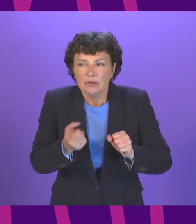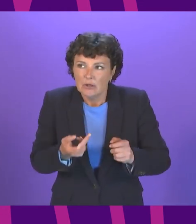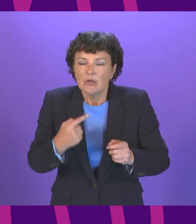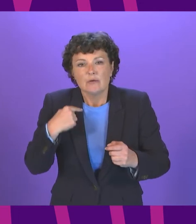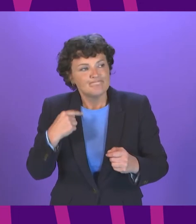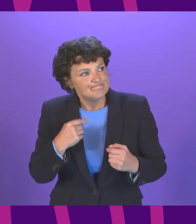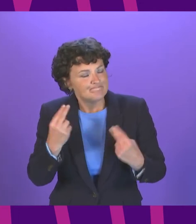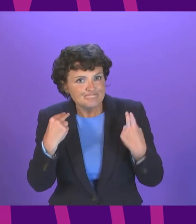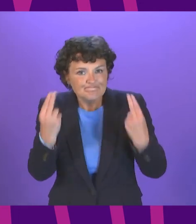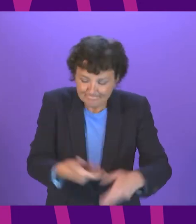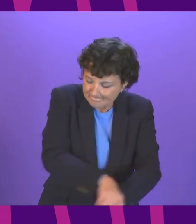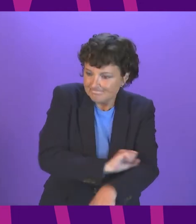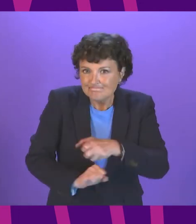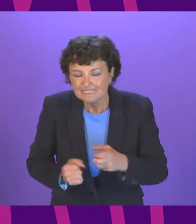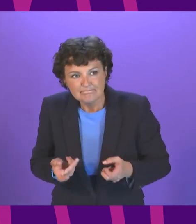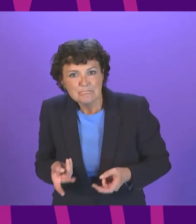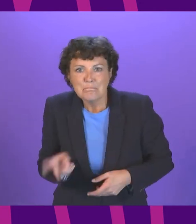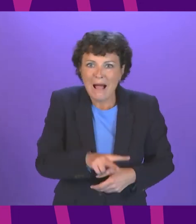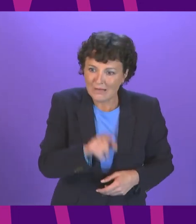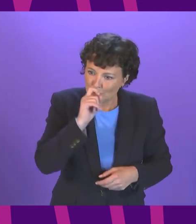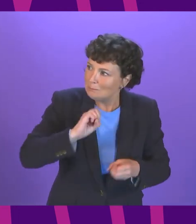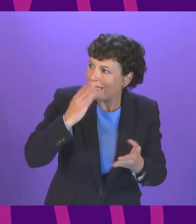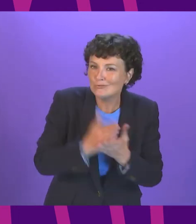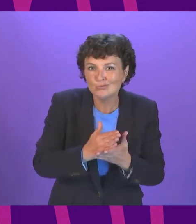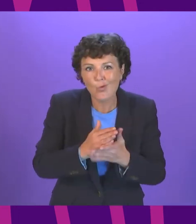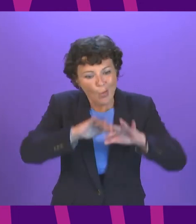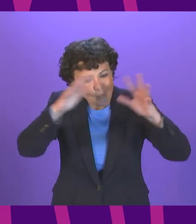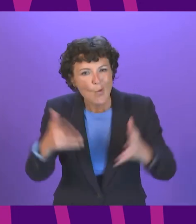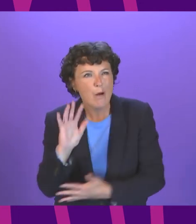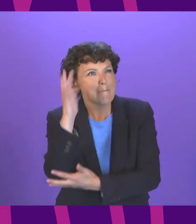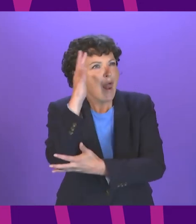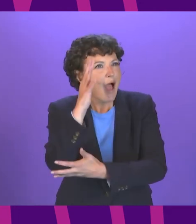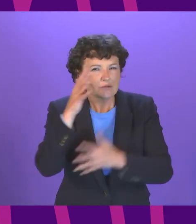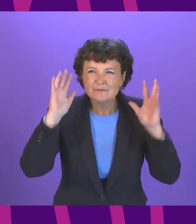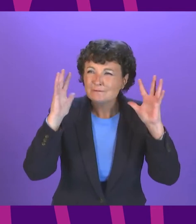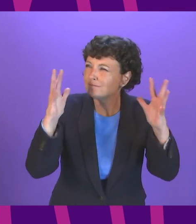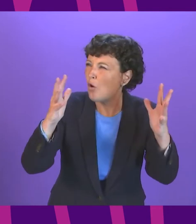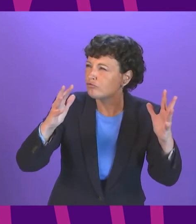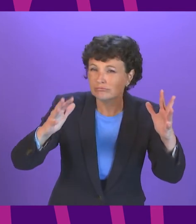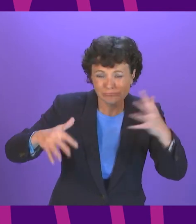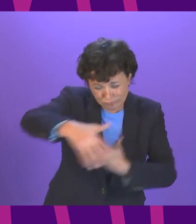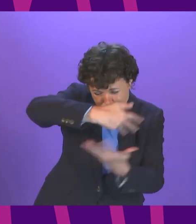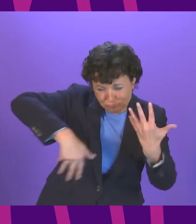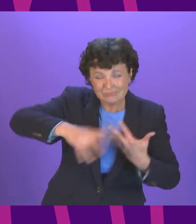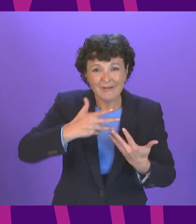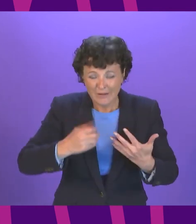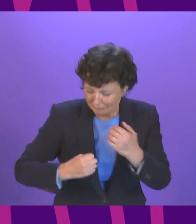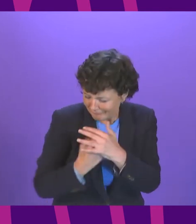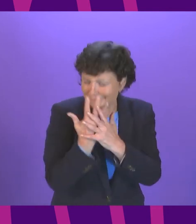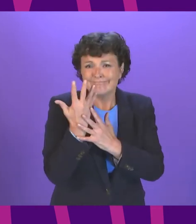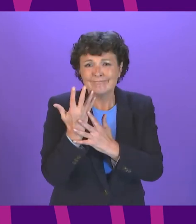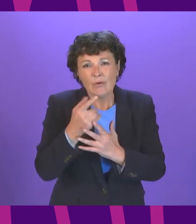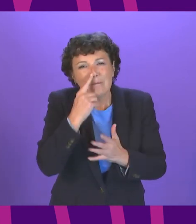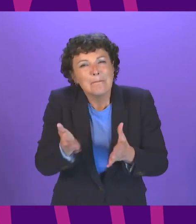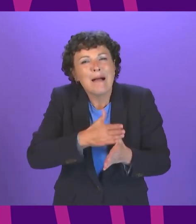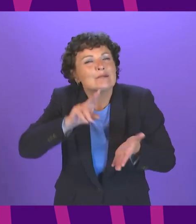and drive the reform of planning agriculture and fisheries policies that have led to catastrophic collapses in biodiversity in the past